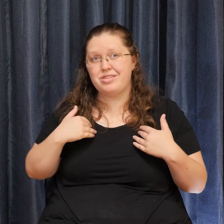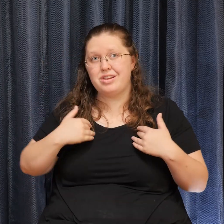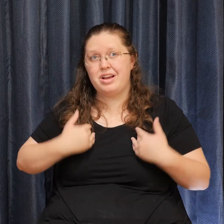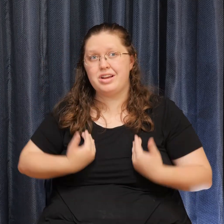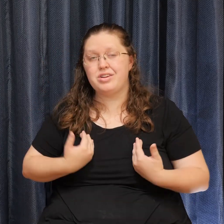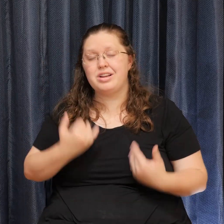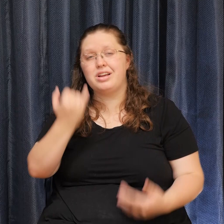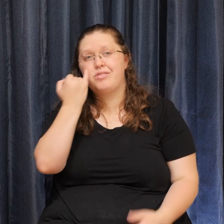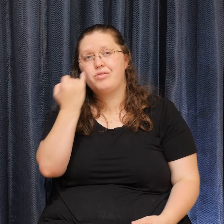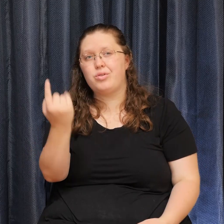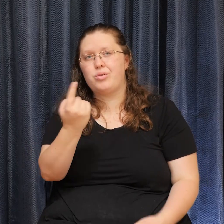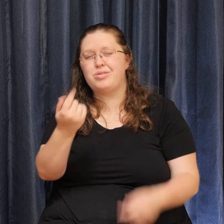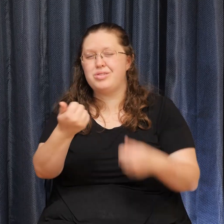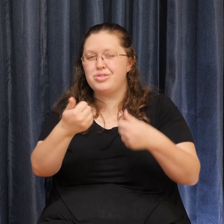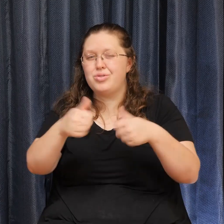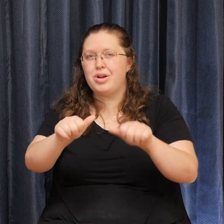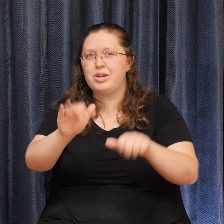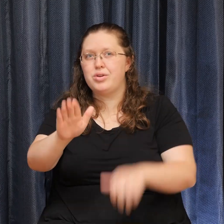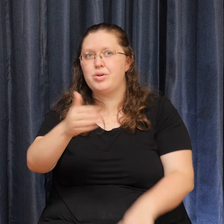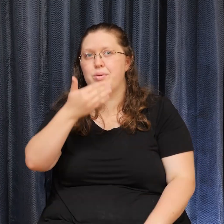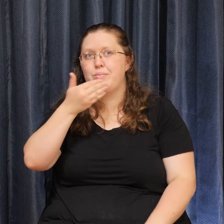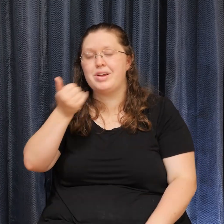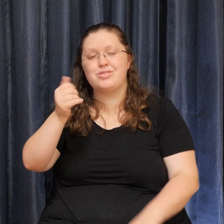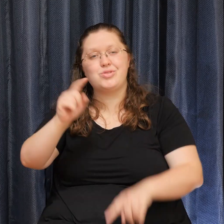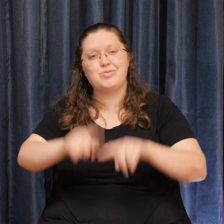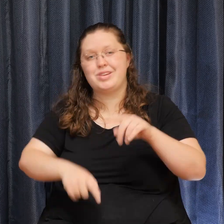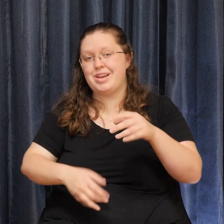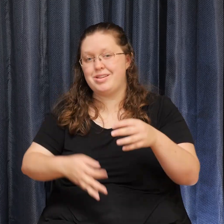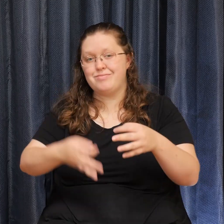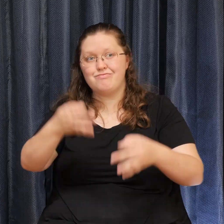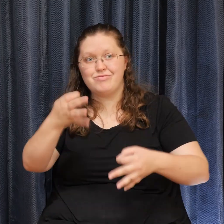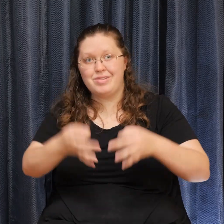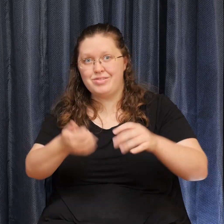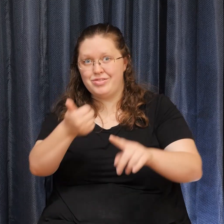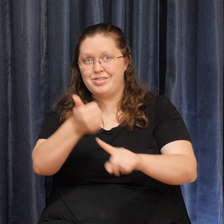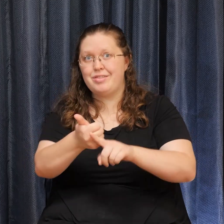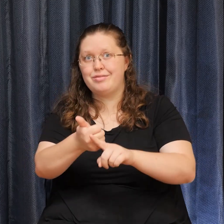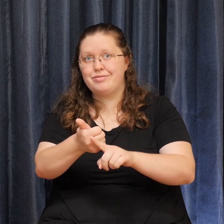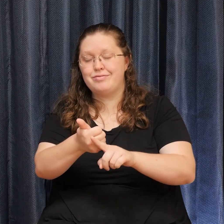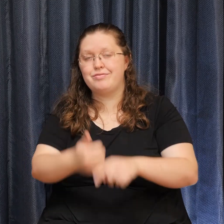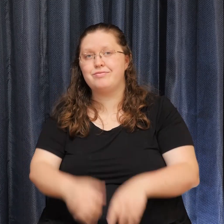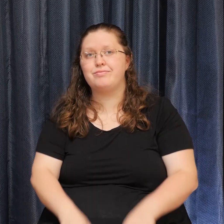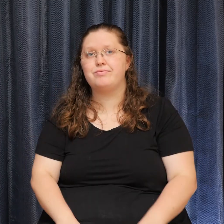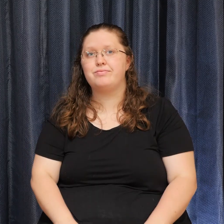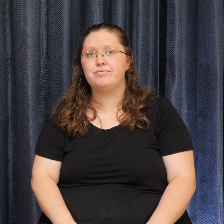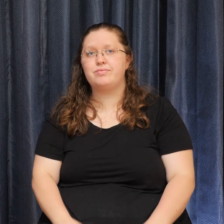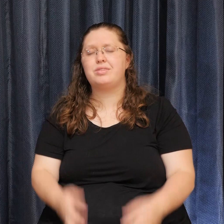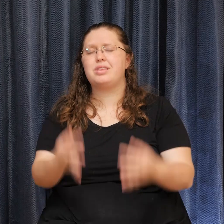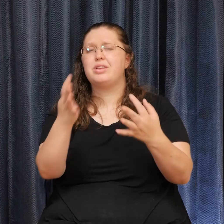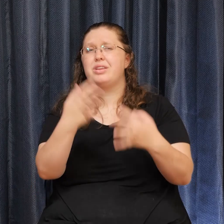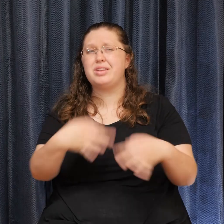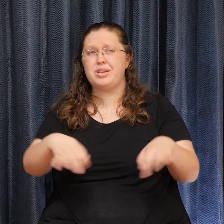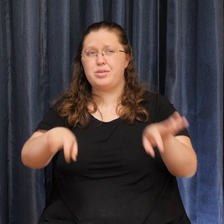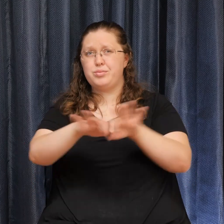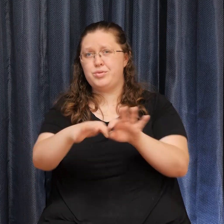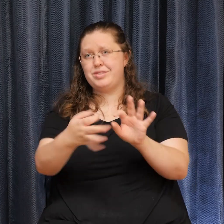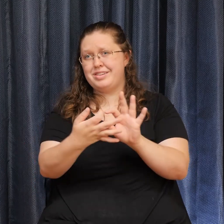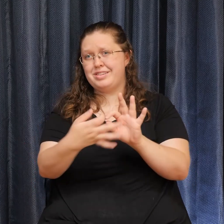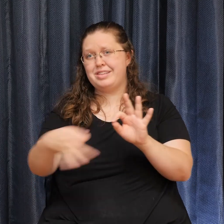no way You can judge yourself Now That's an important Sentence right there Because sometimes